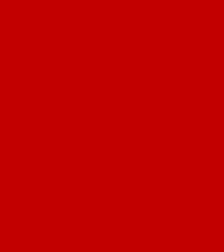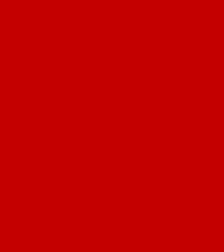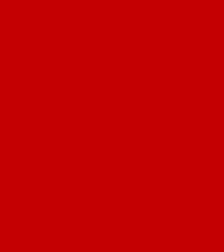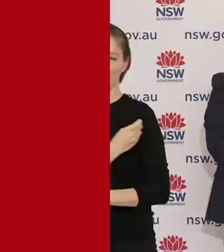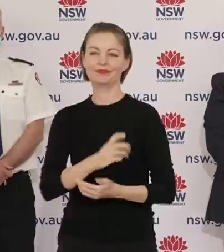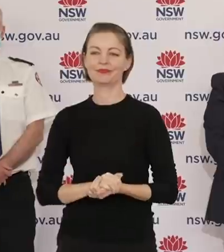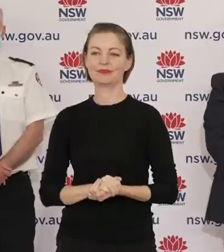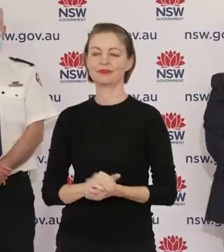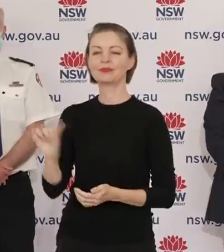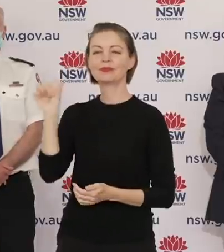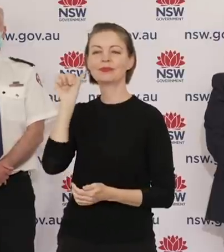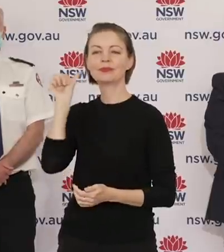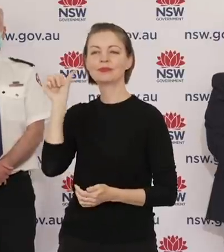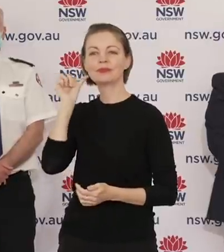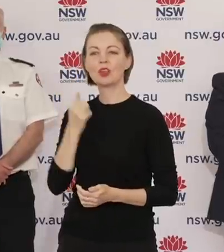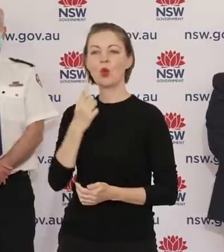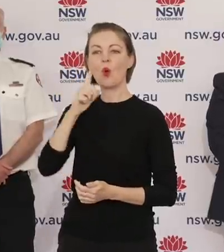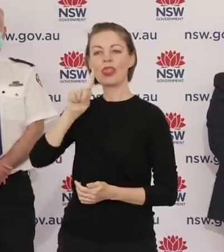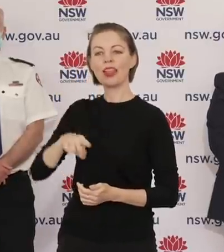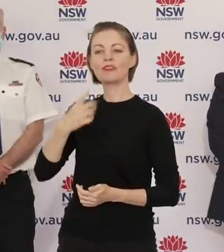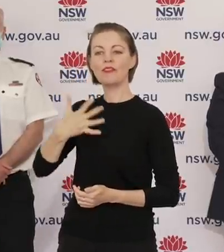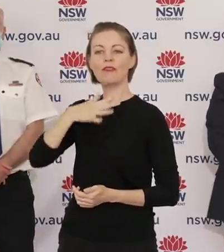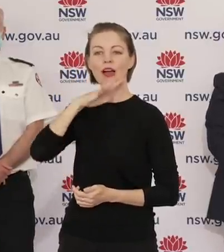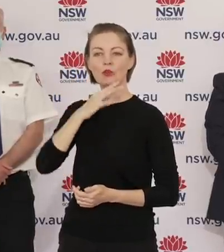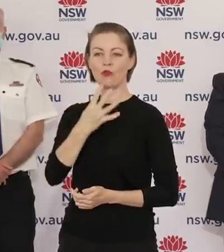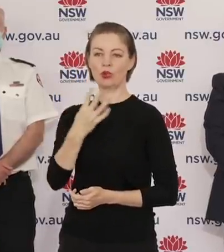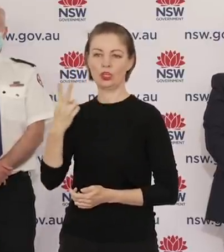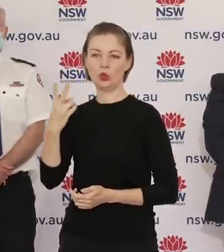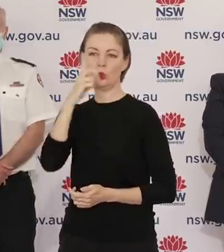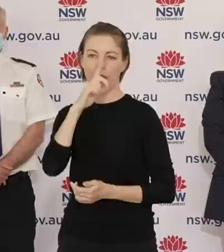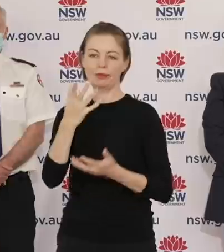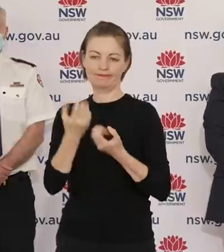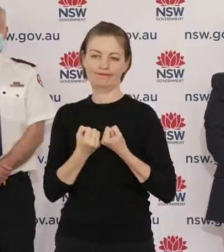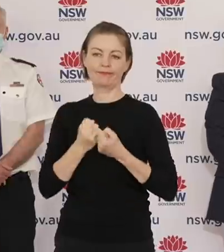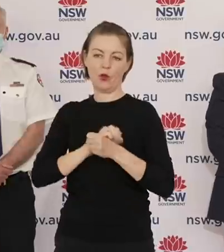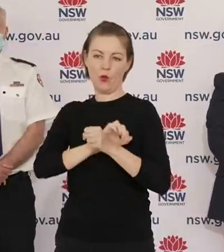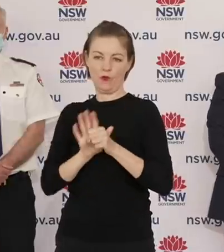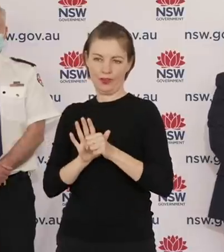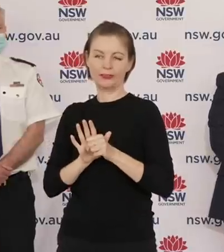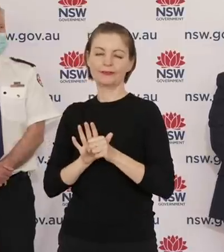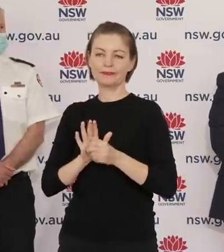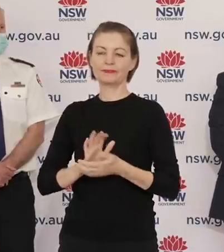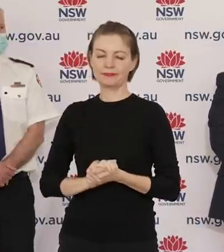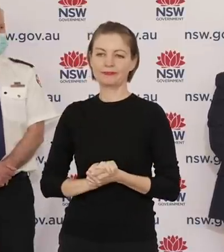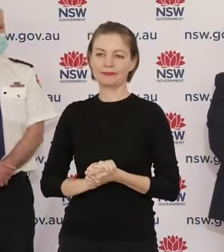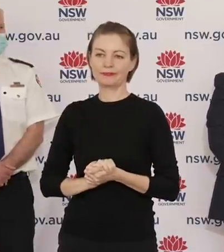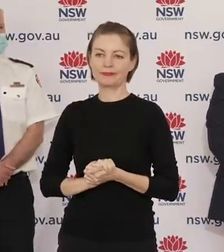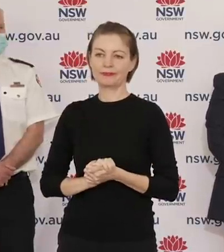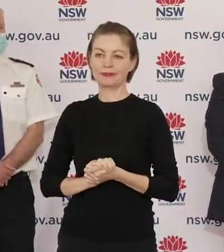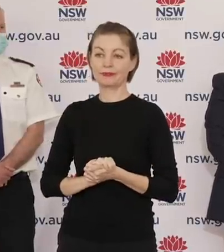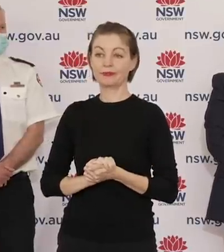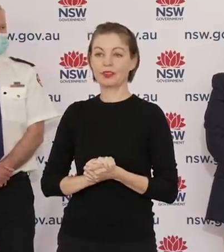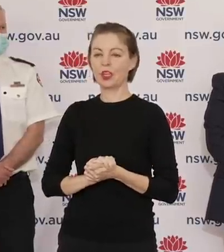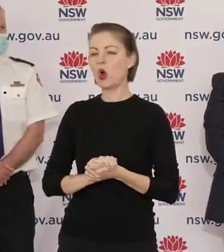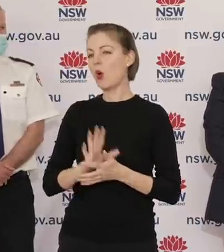To 8pm last night we had 1,542 cases of community transmission and as the modelling we released indicated